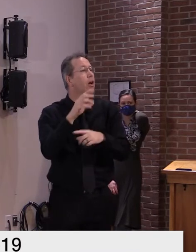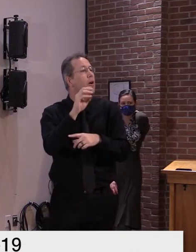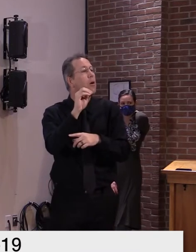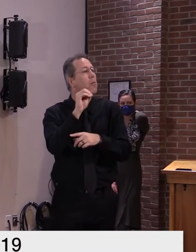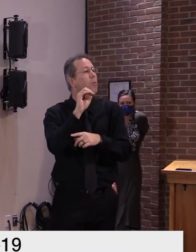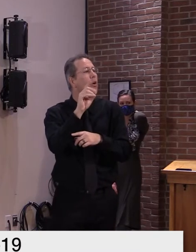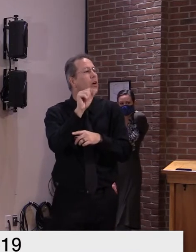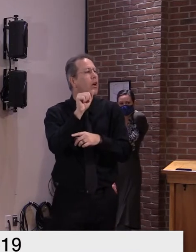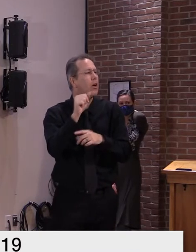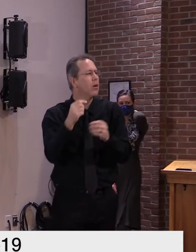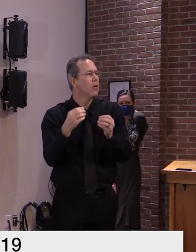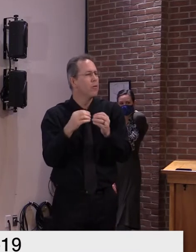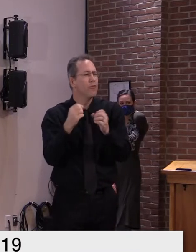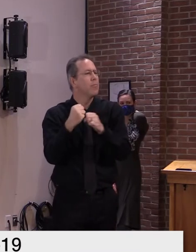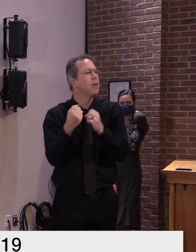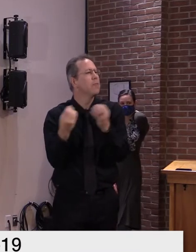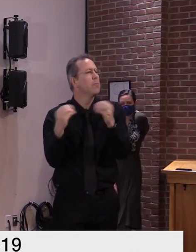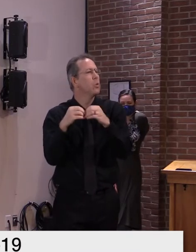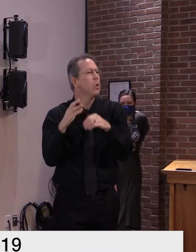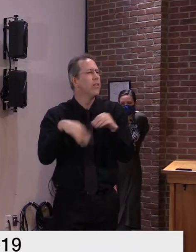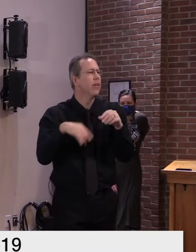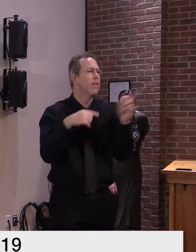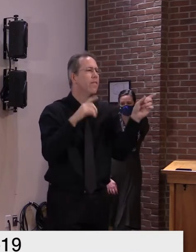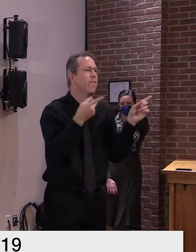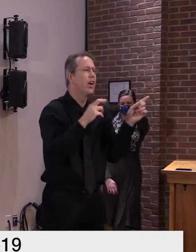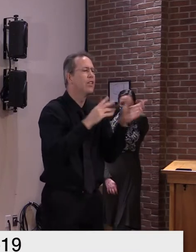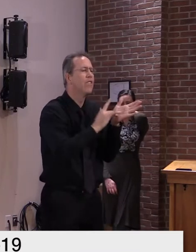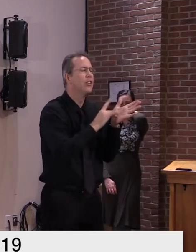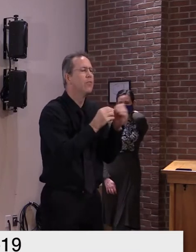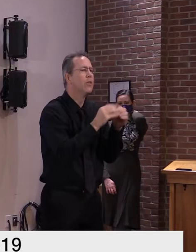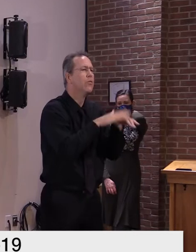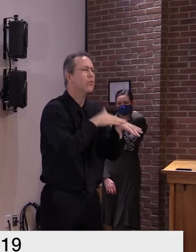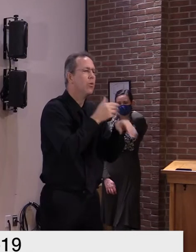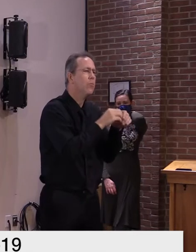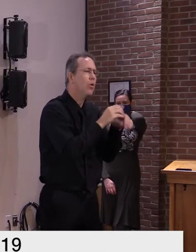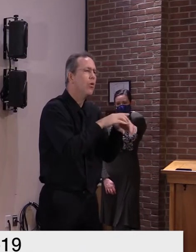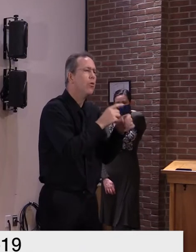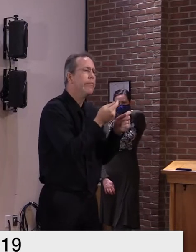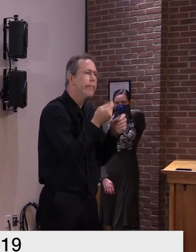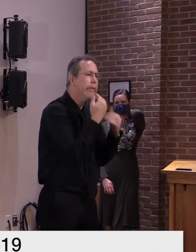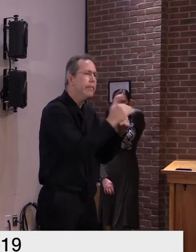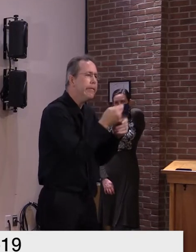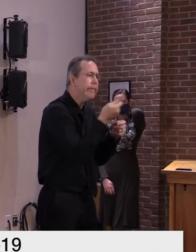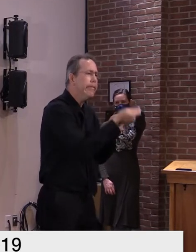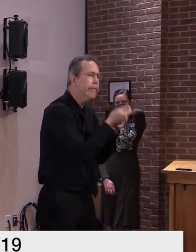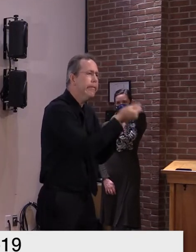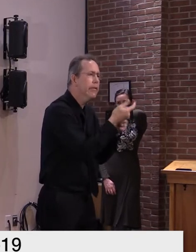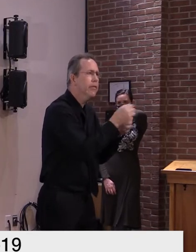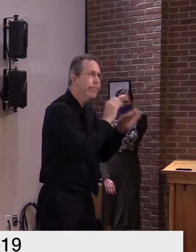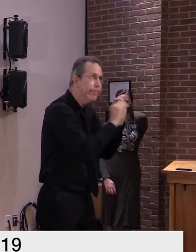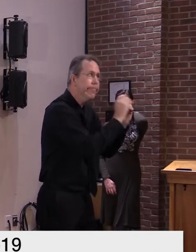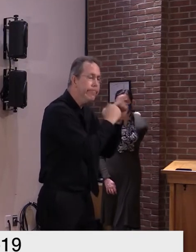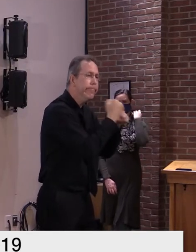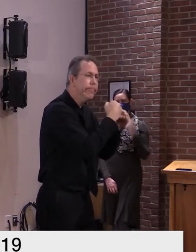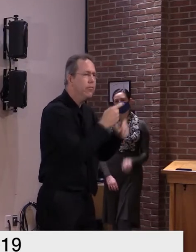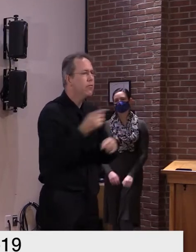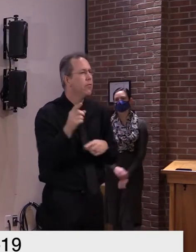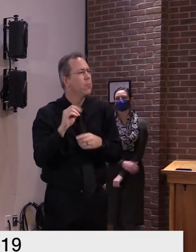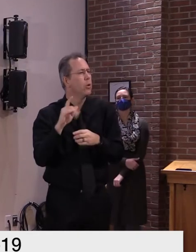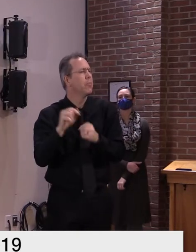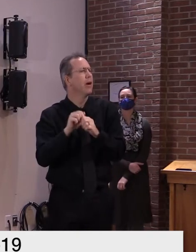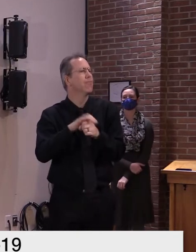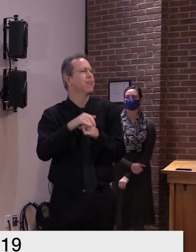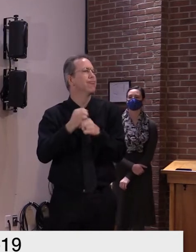and i don't really know about anybody beyond moderna you know the uvm uh college of medicine is involved in the